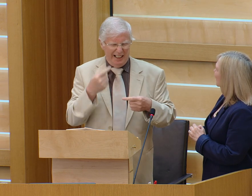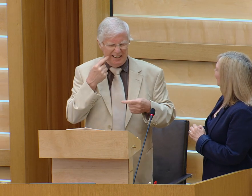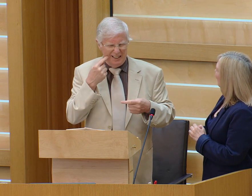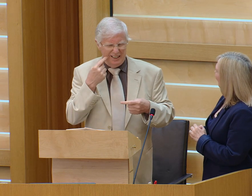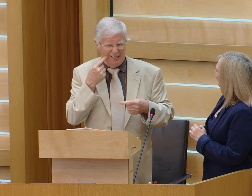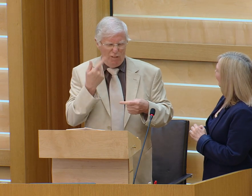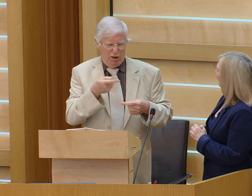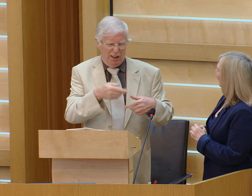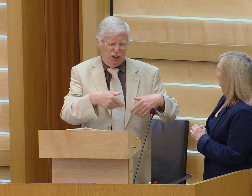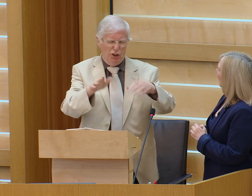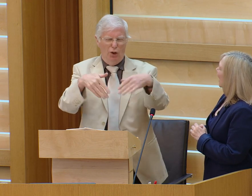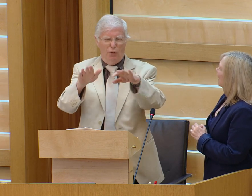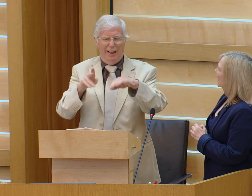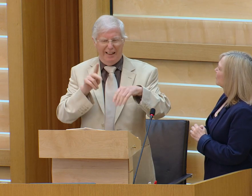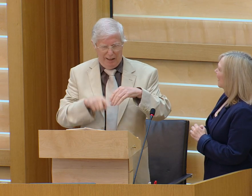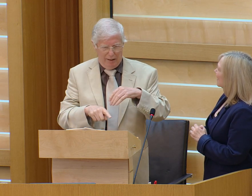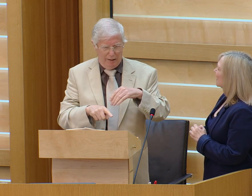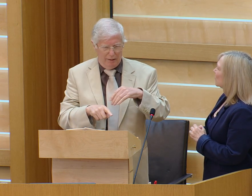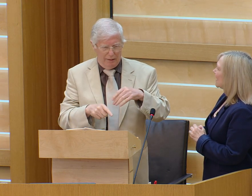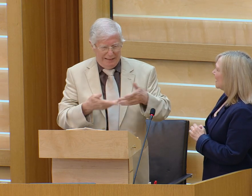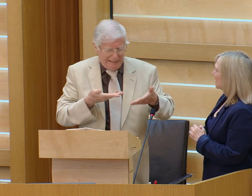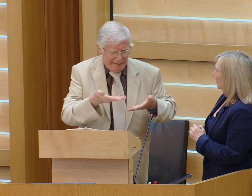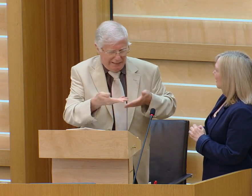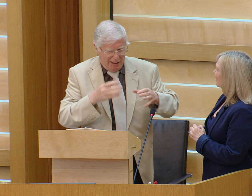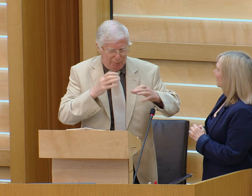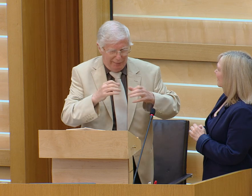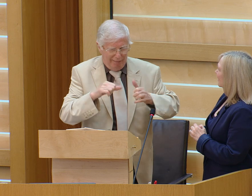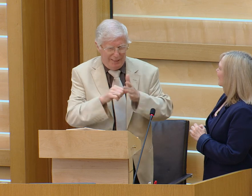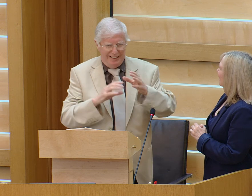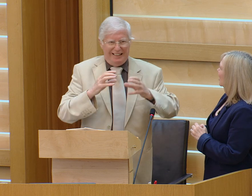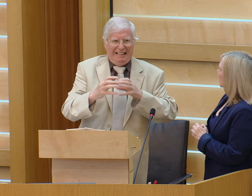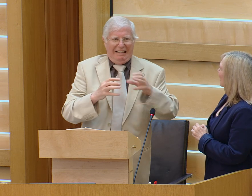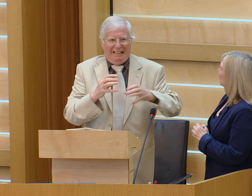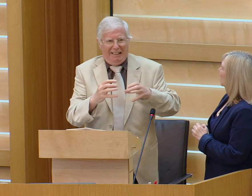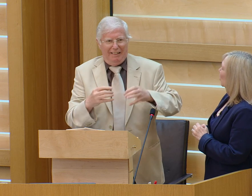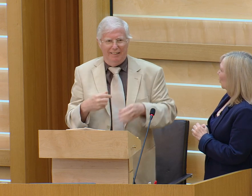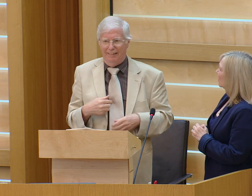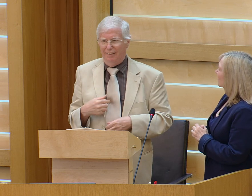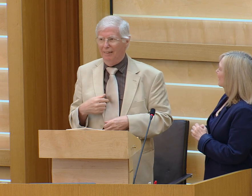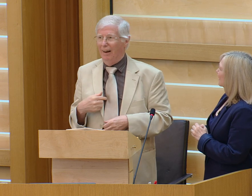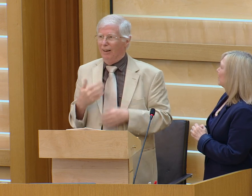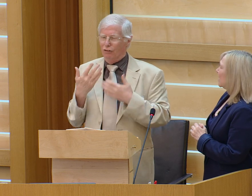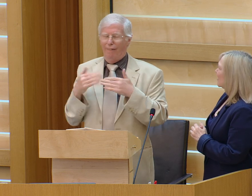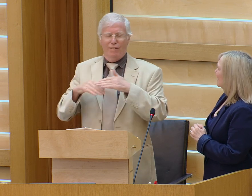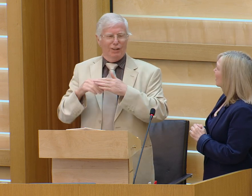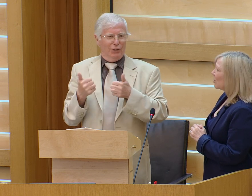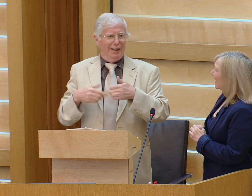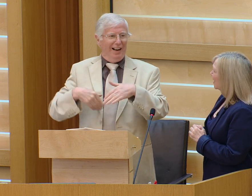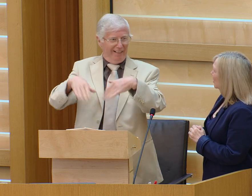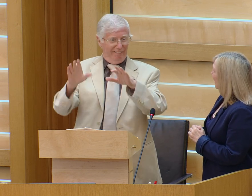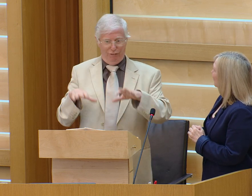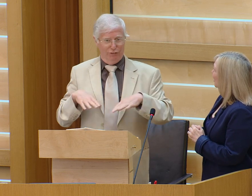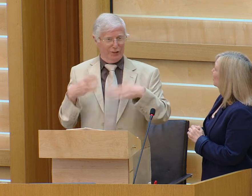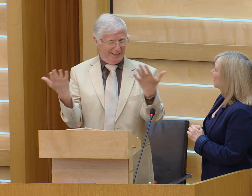policeman was stuck and he'd felt it was easier just to let me go because the